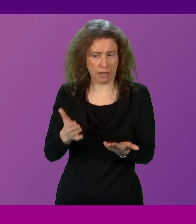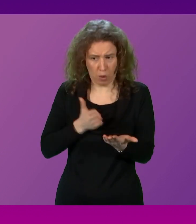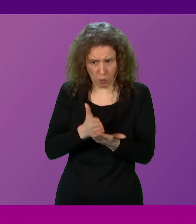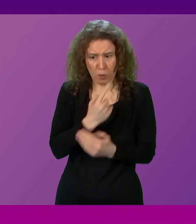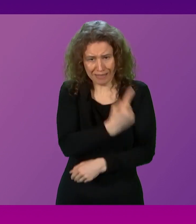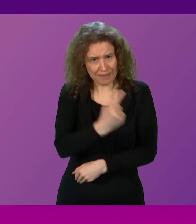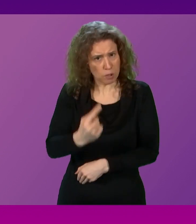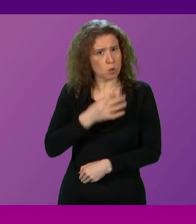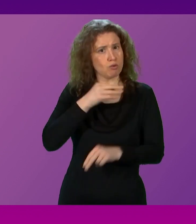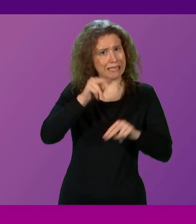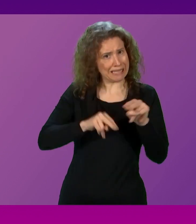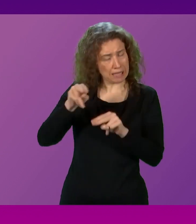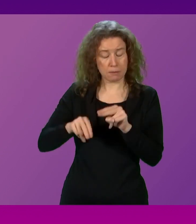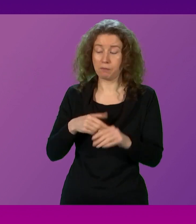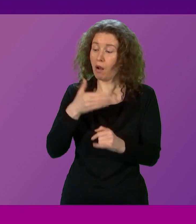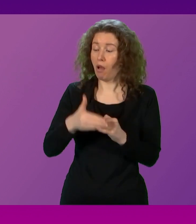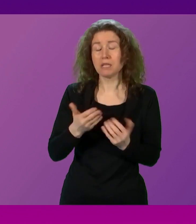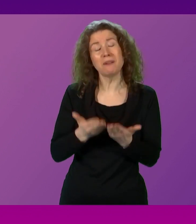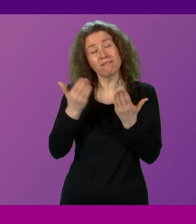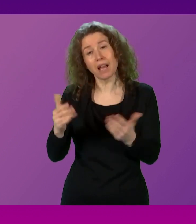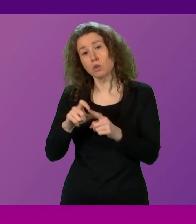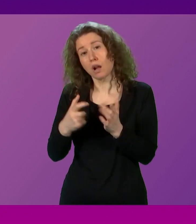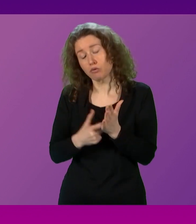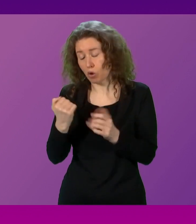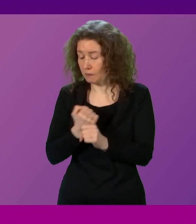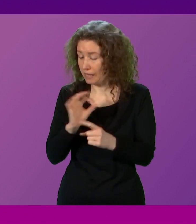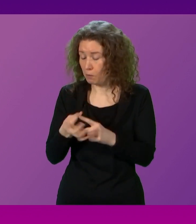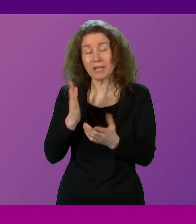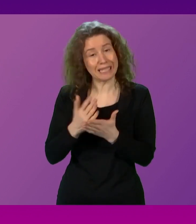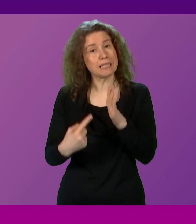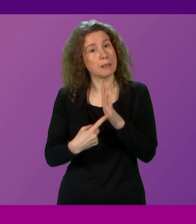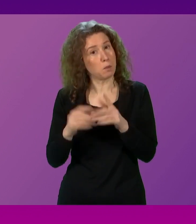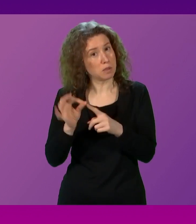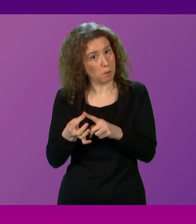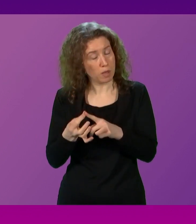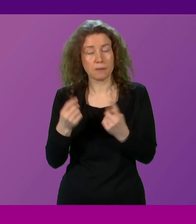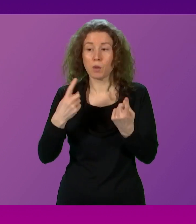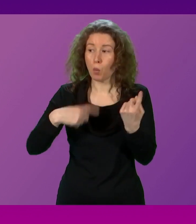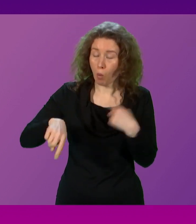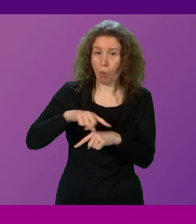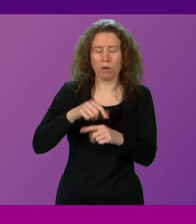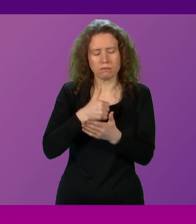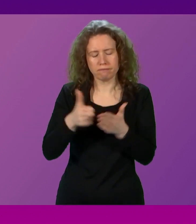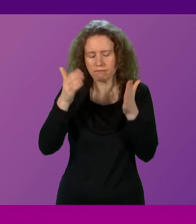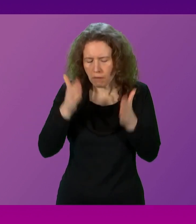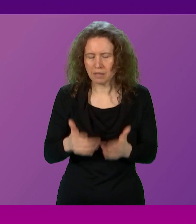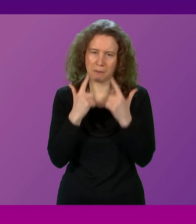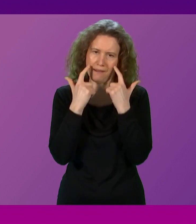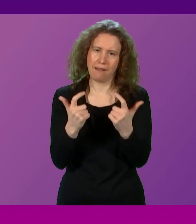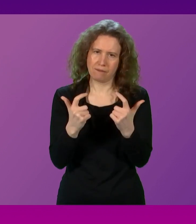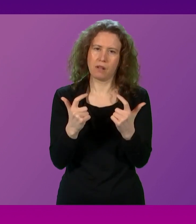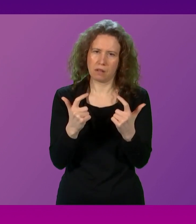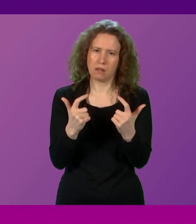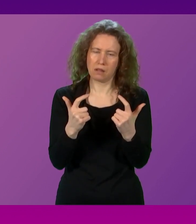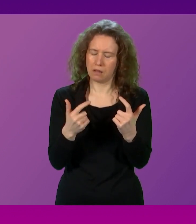lastly, the presiding officer, to be fair to Douglas Ross, he made this point, and it is an important point. We must always be careful when we're having